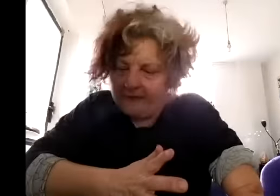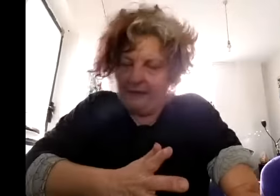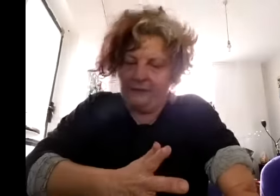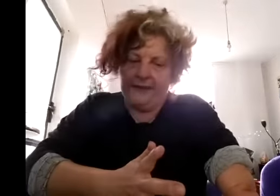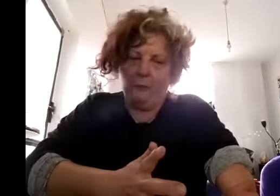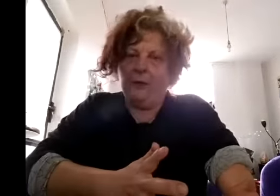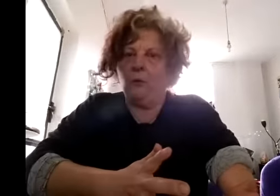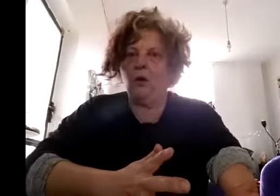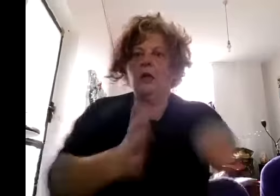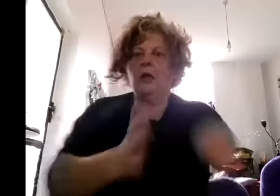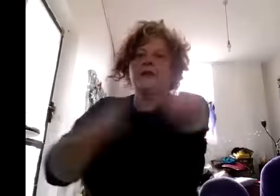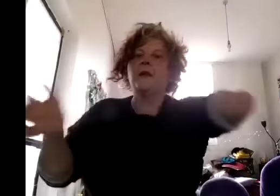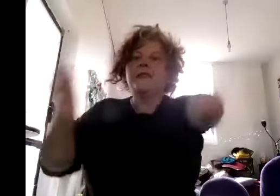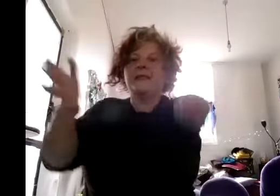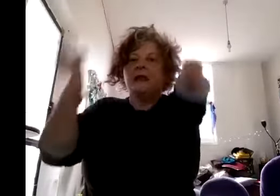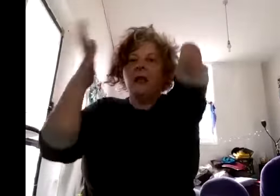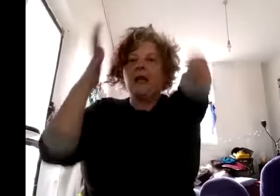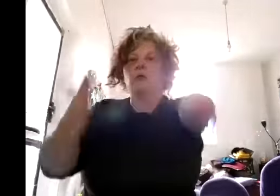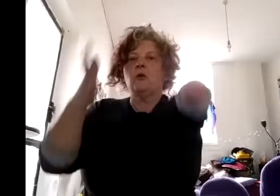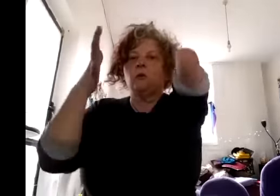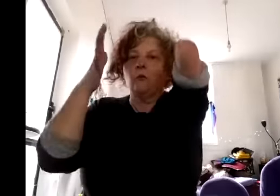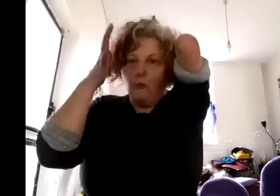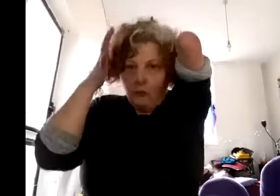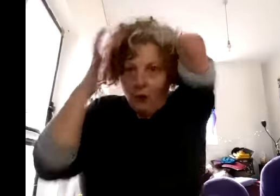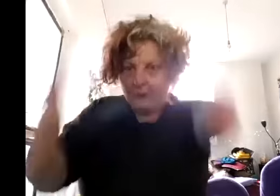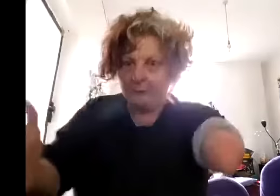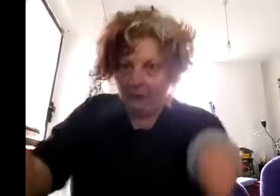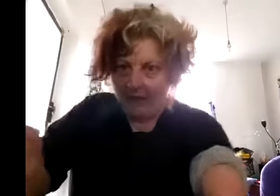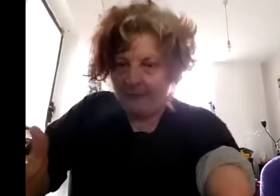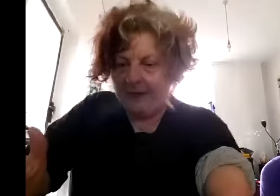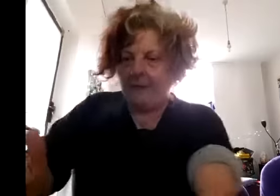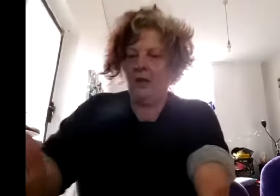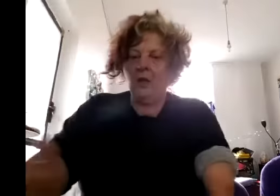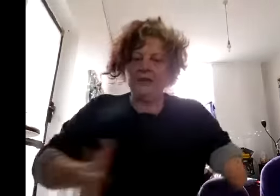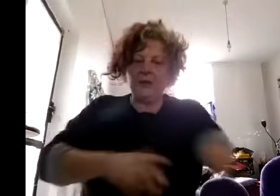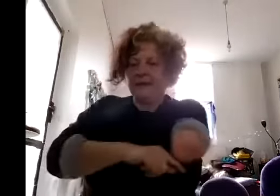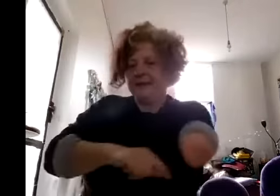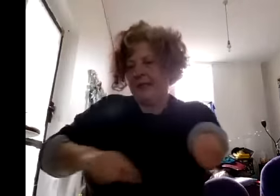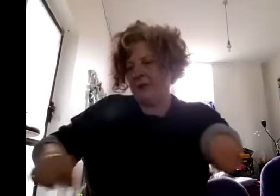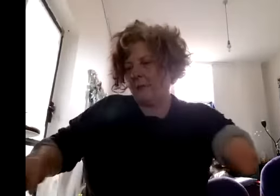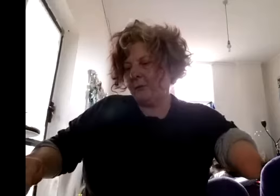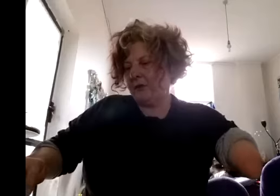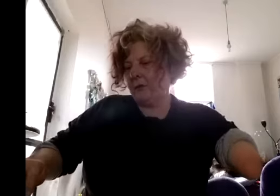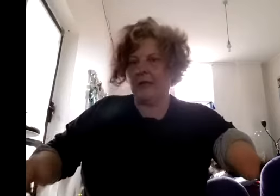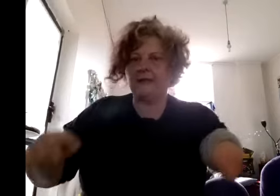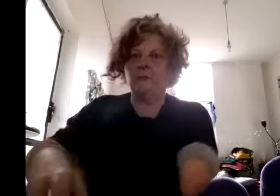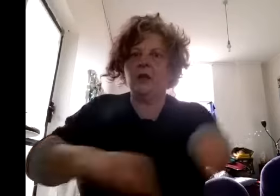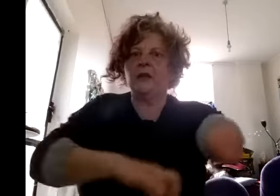of disabled people were so there was this actual noticeable gap there and so at the same time as we're doing this most